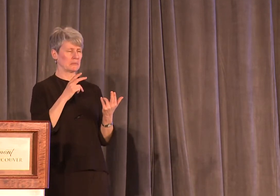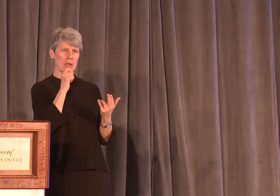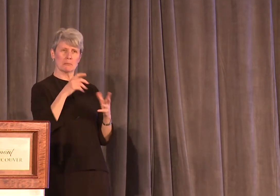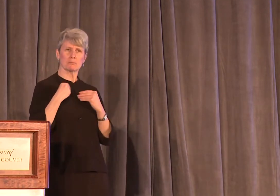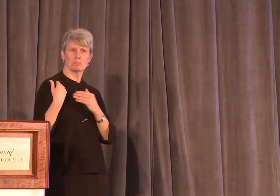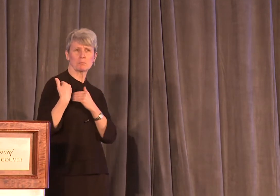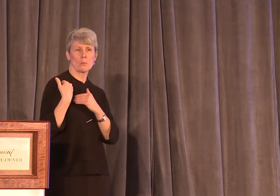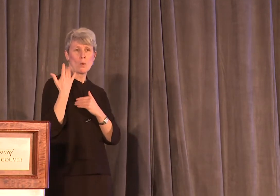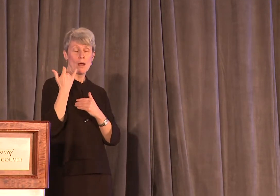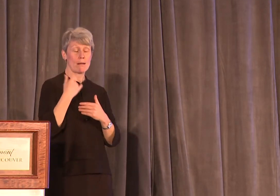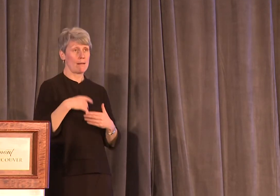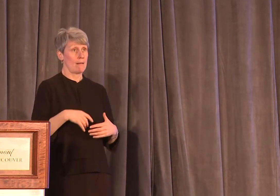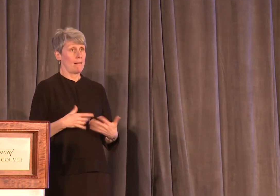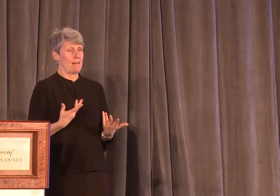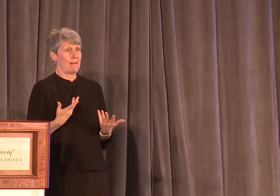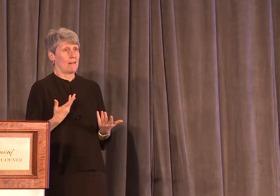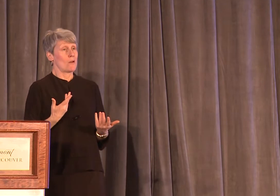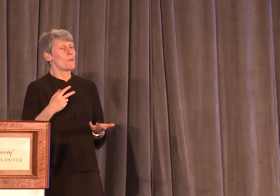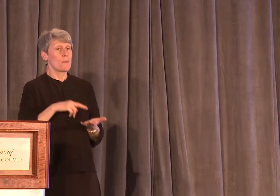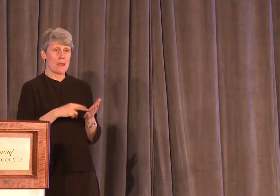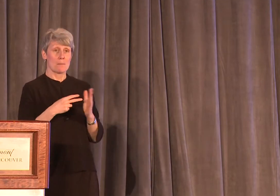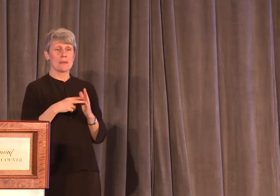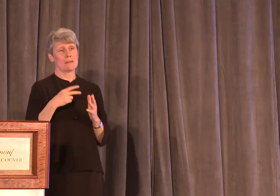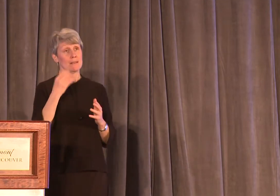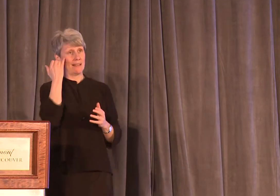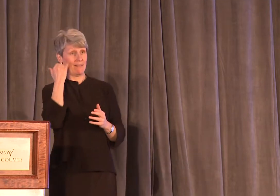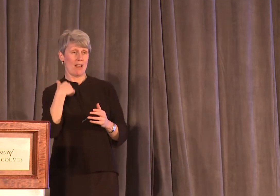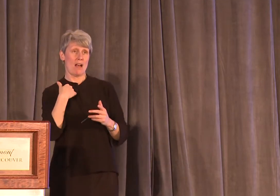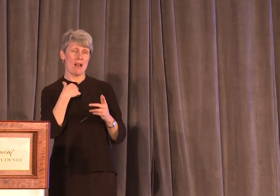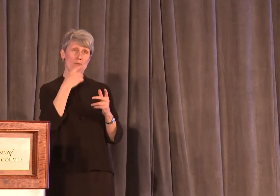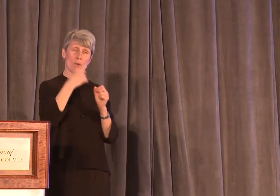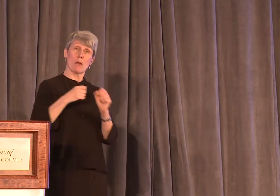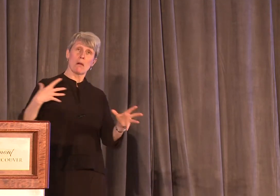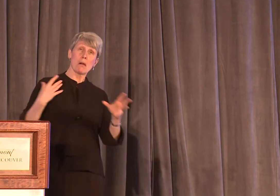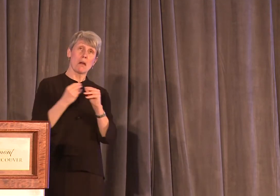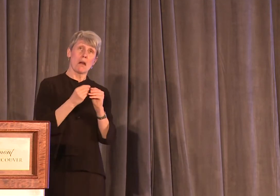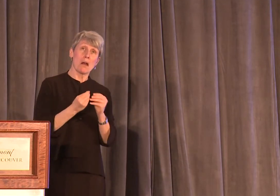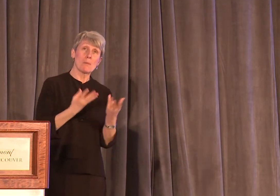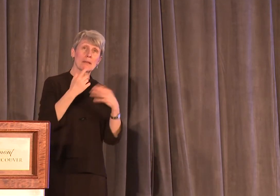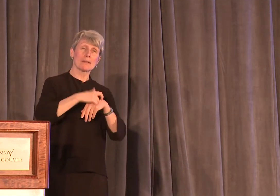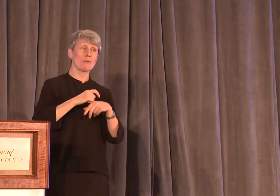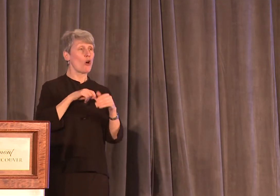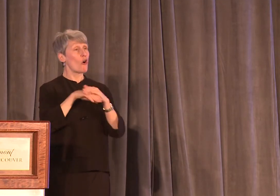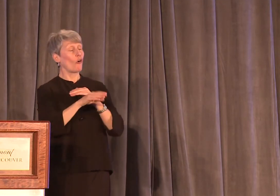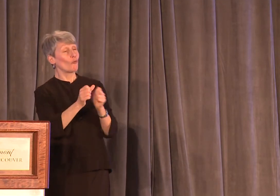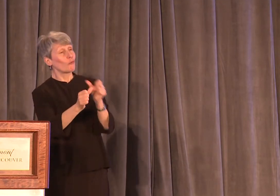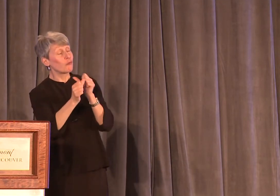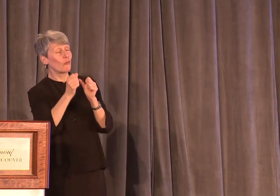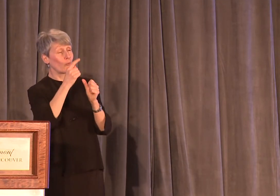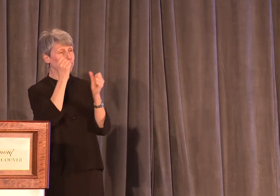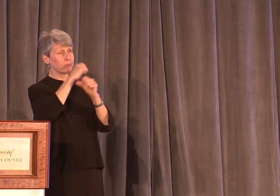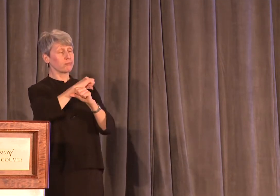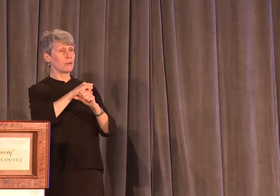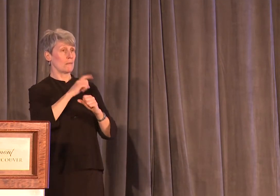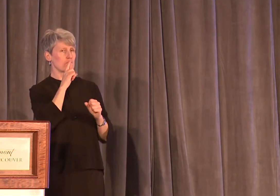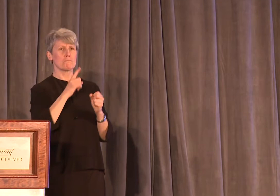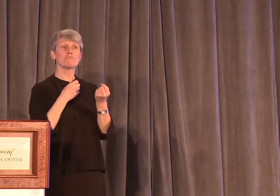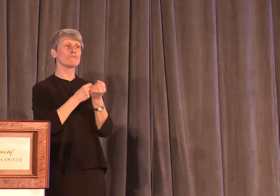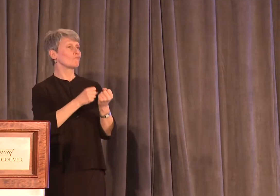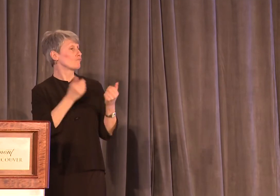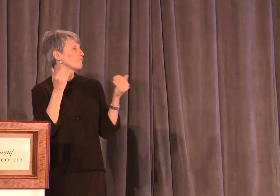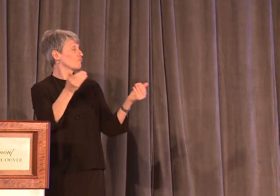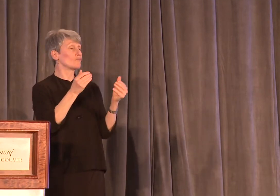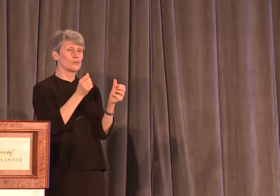rationale, I have deserved to have been raped more than a dozen times in my life. I'm not advocating for people to get blackout drunk. I'm not